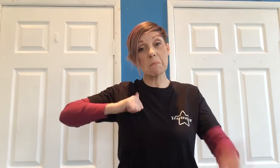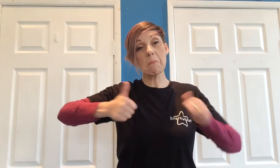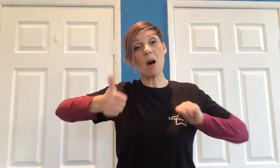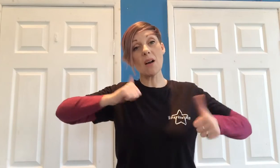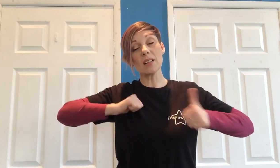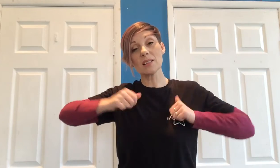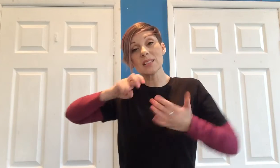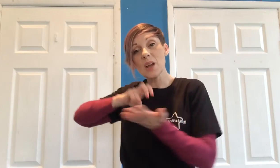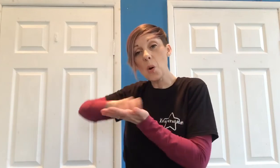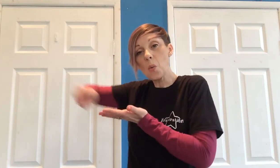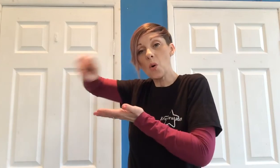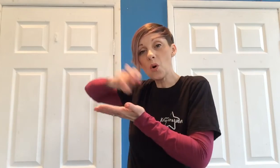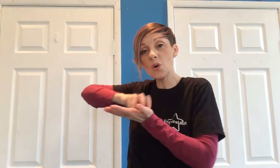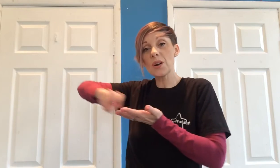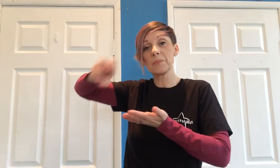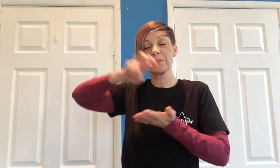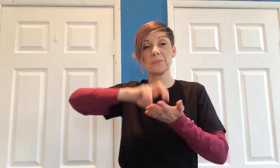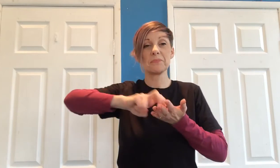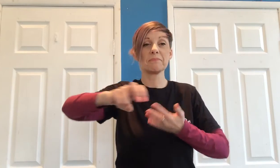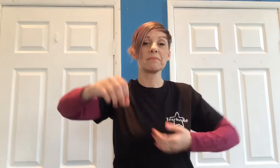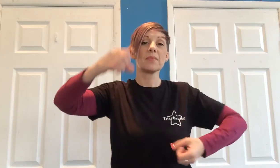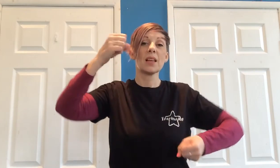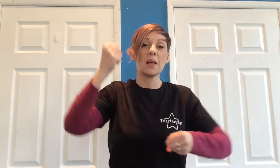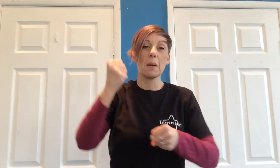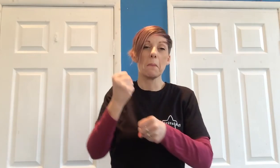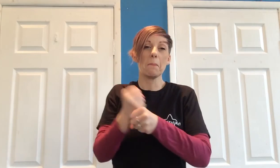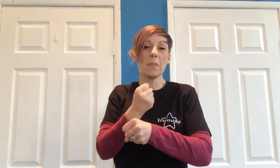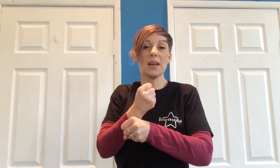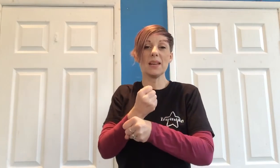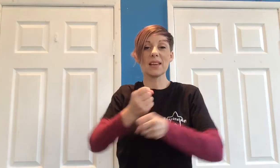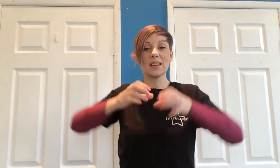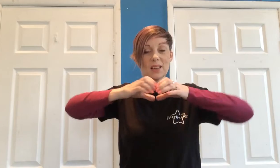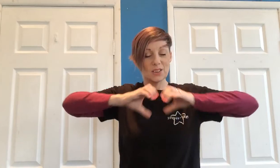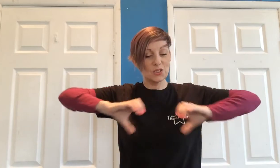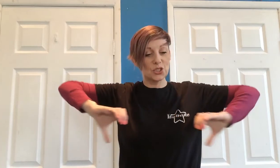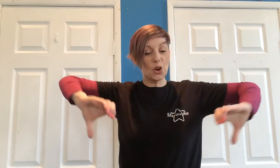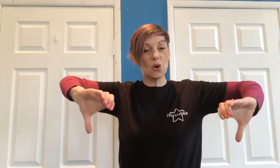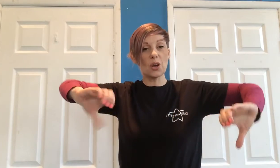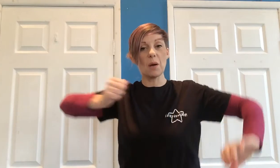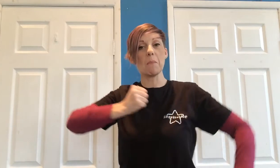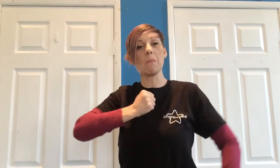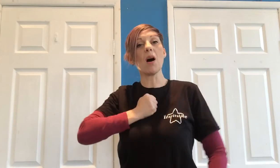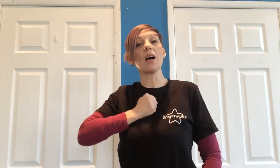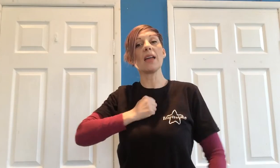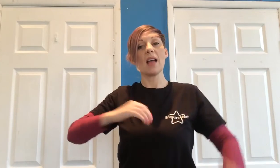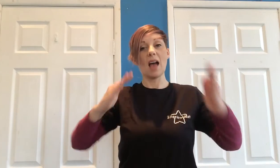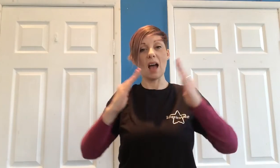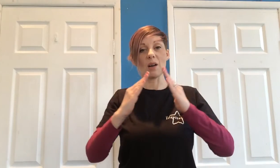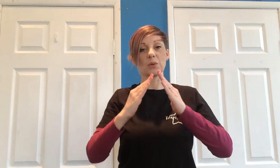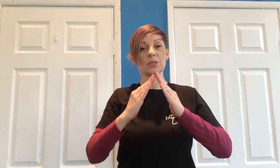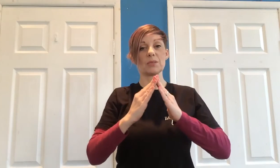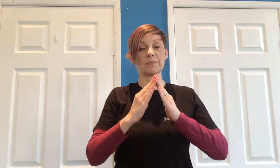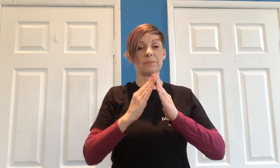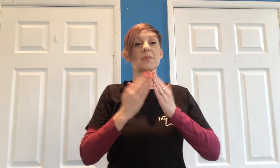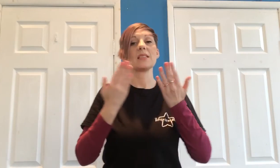miles. walk, just to make this dark kind of Now,